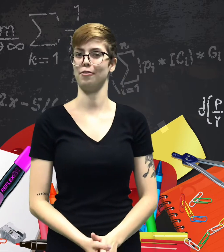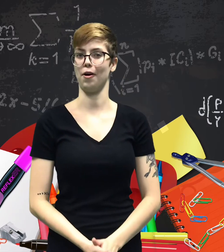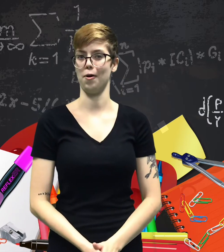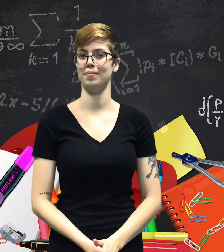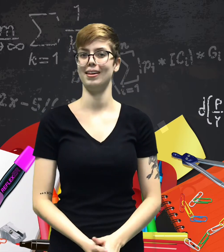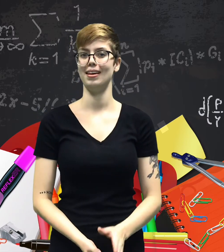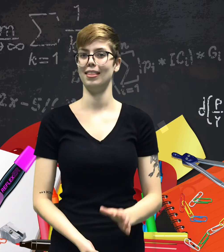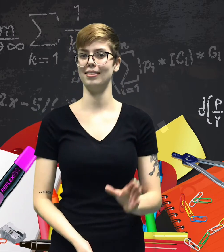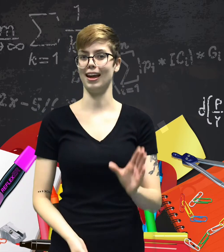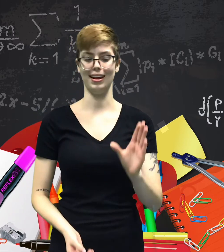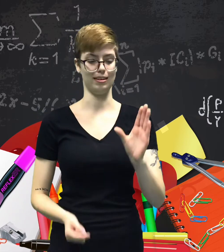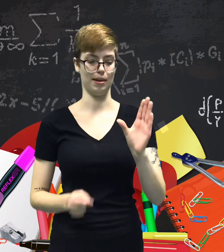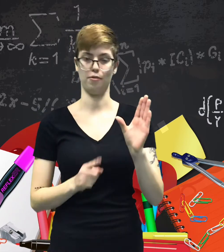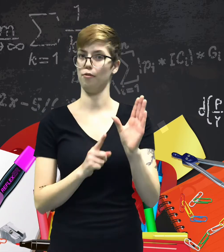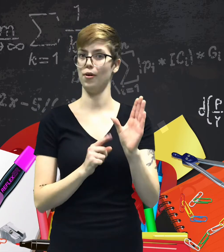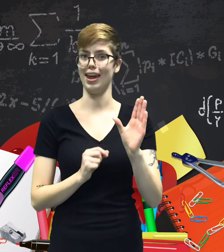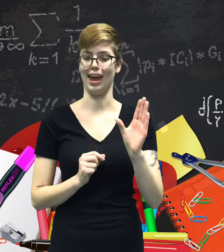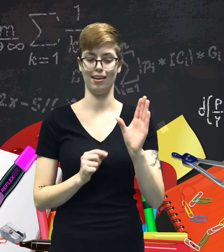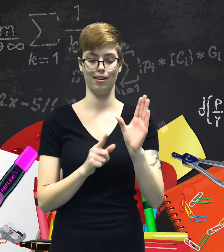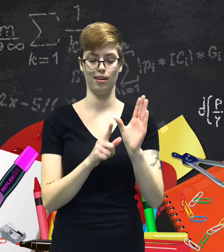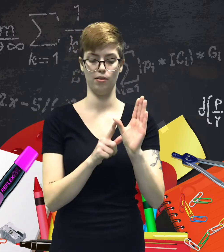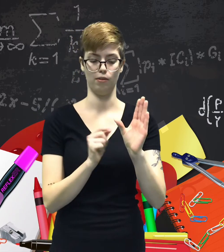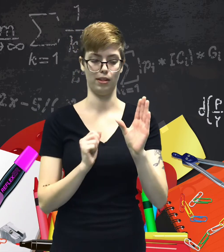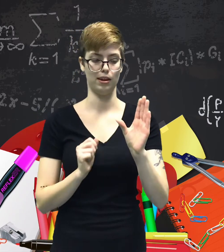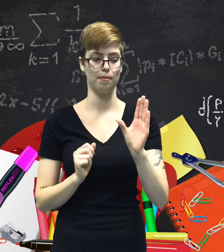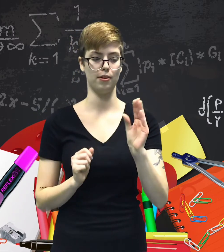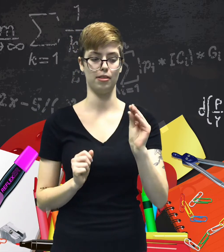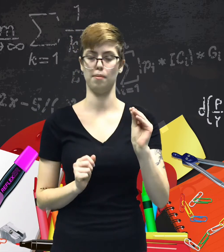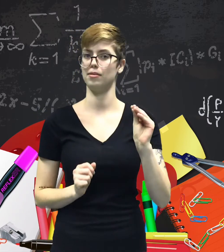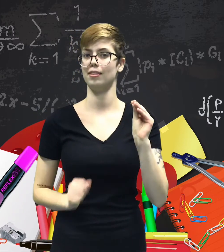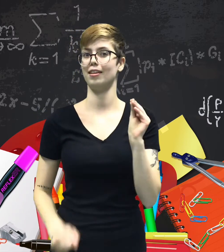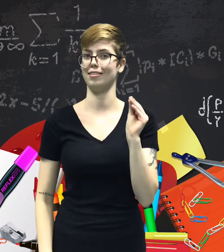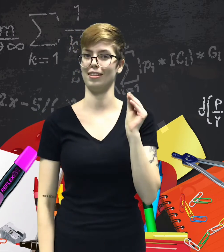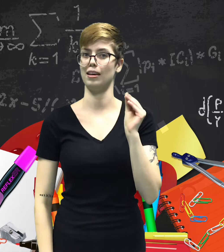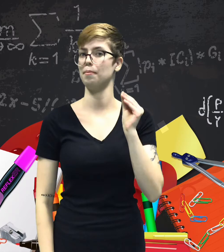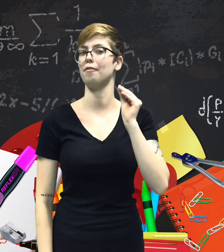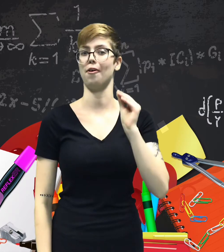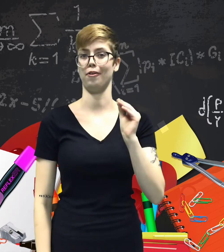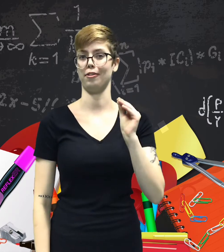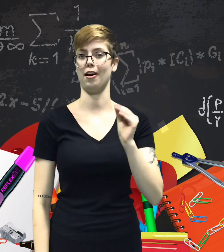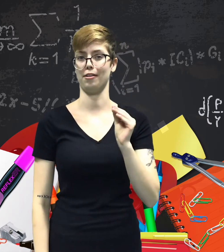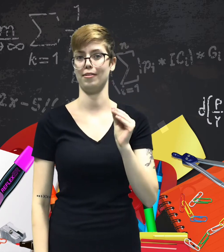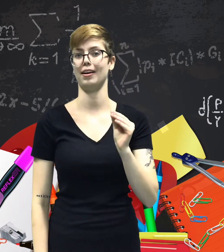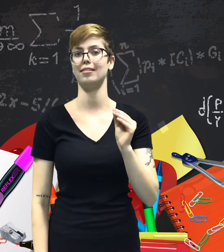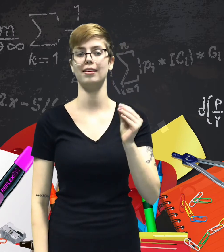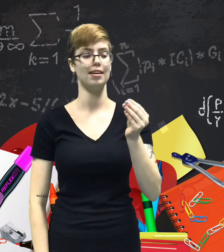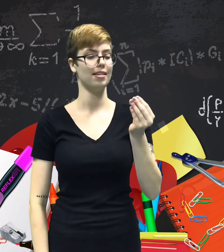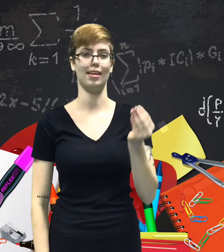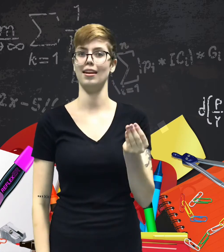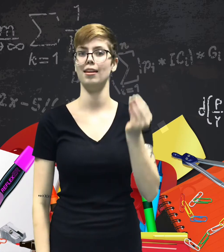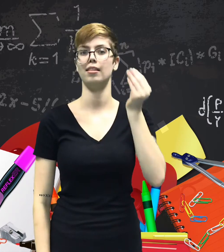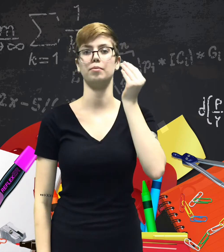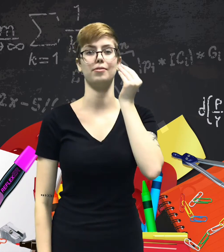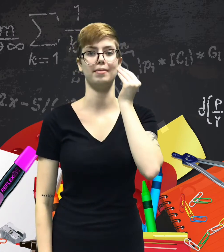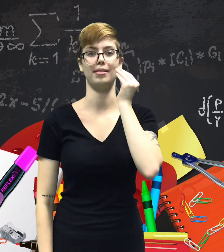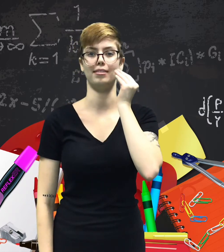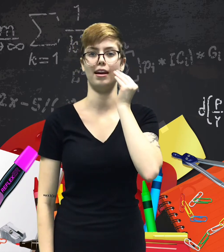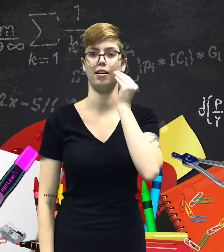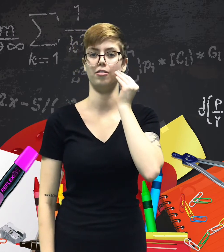for home. This sign is made with one hand with the tip of your thumbs touching the tip of all of your other fingers. Then this moves up to the side of your